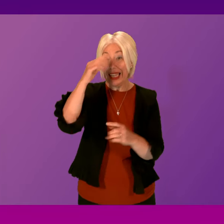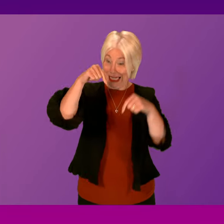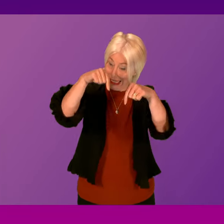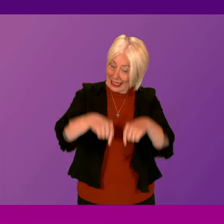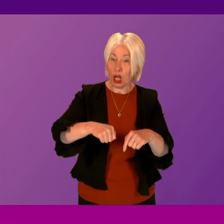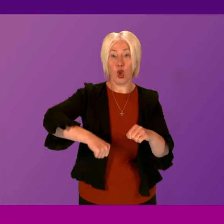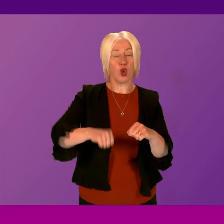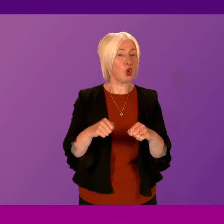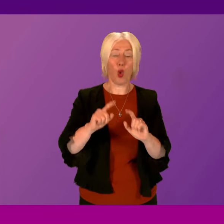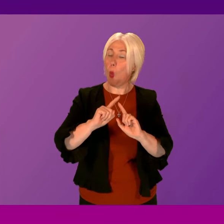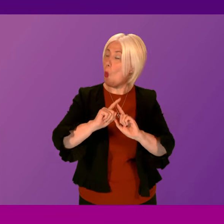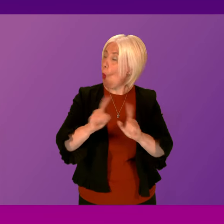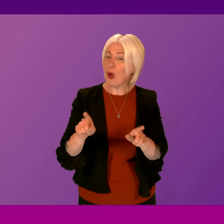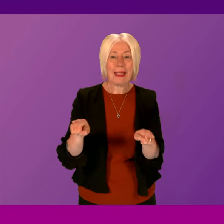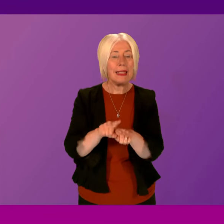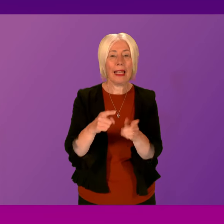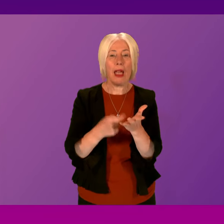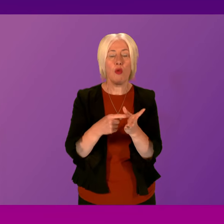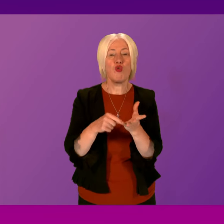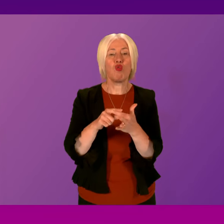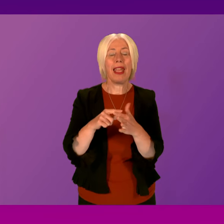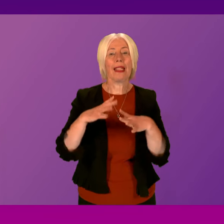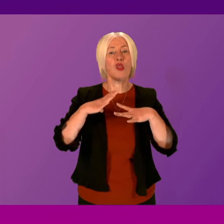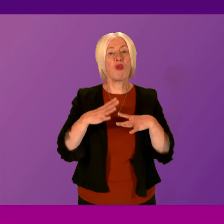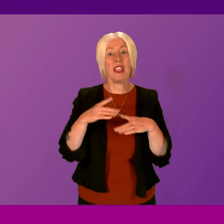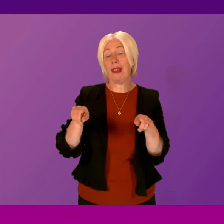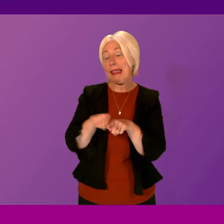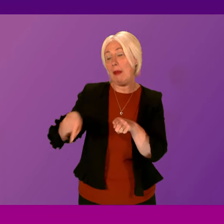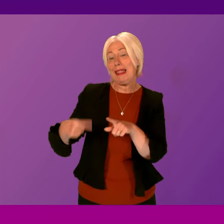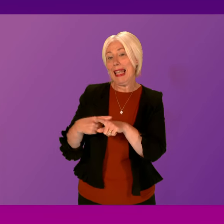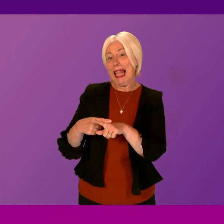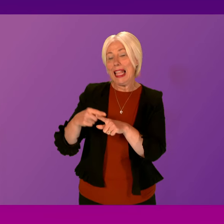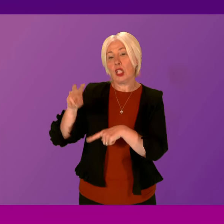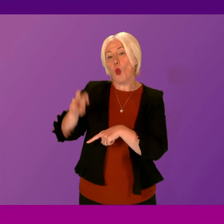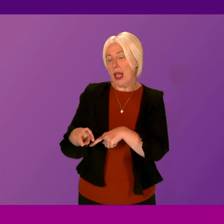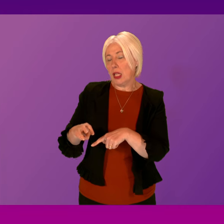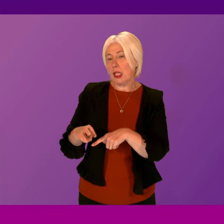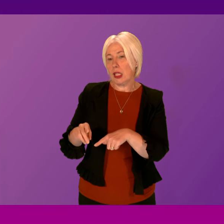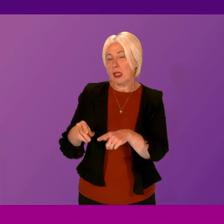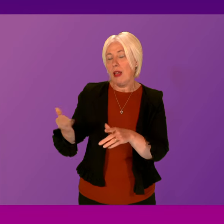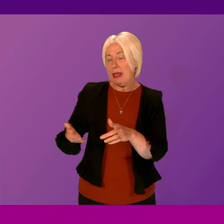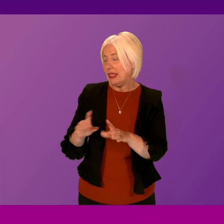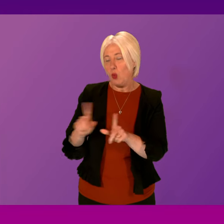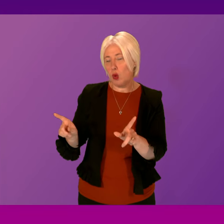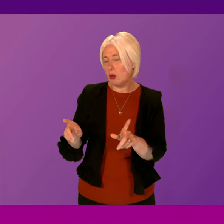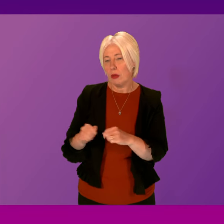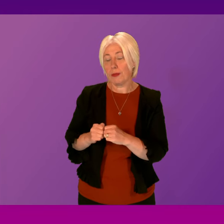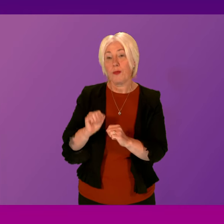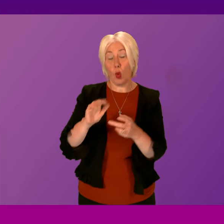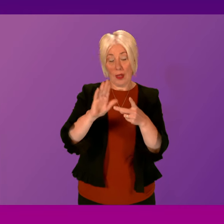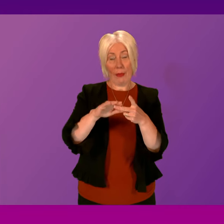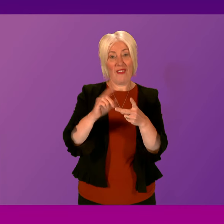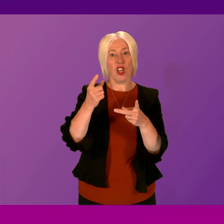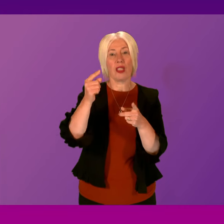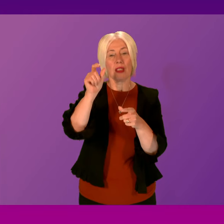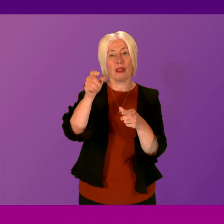Scotland won't get the same rates relief as businesses in England and Wales. The Deputy First Minister is trying to